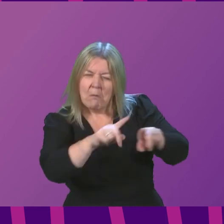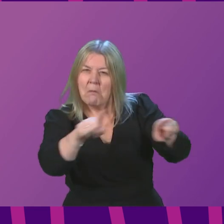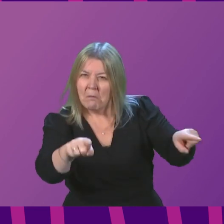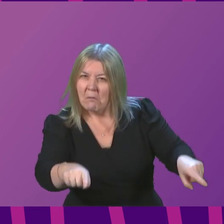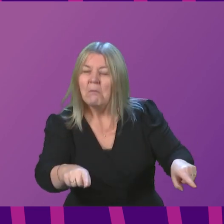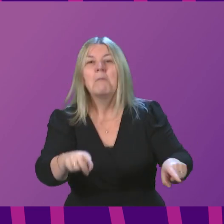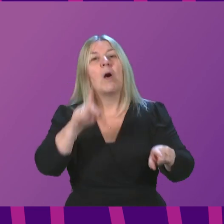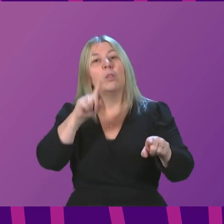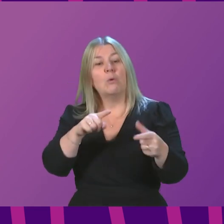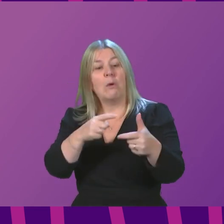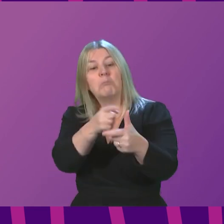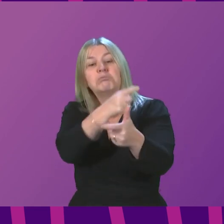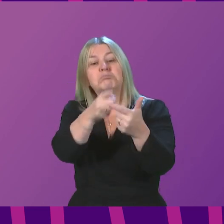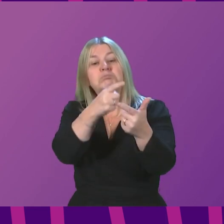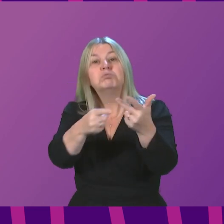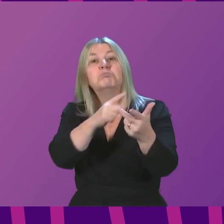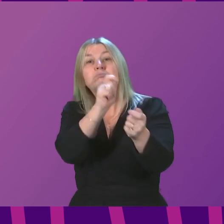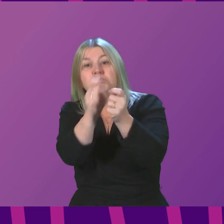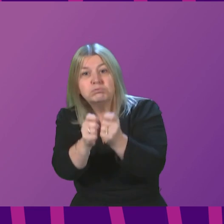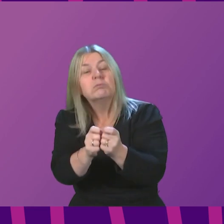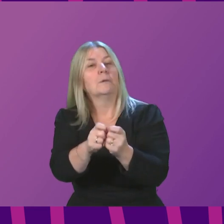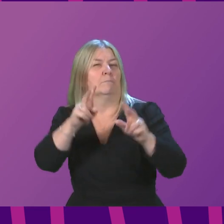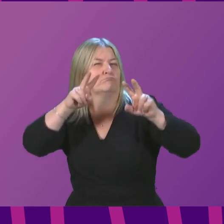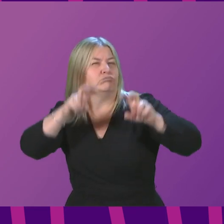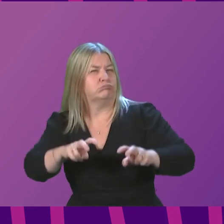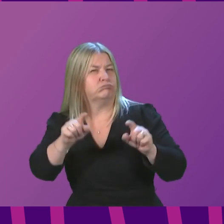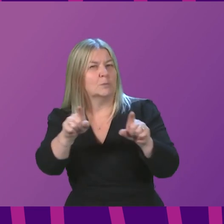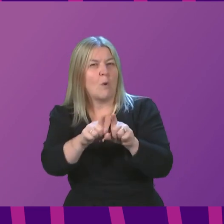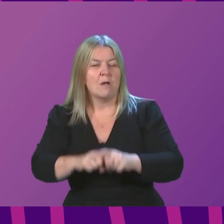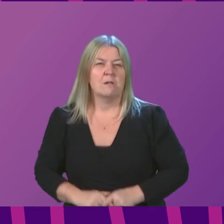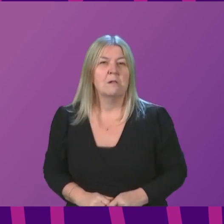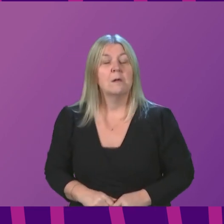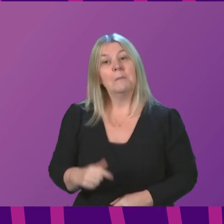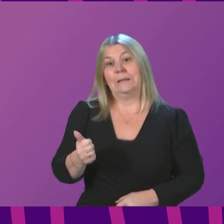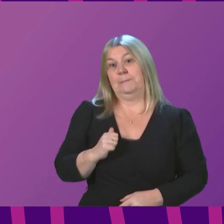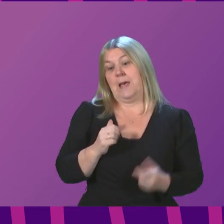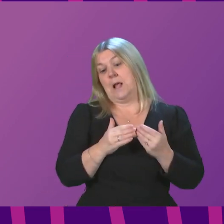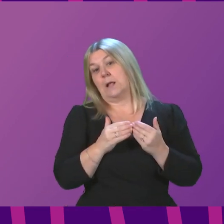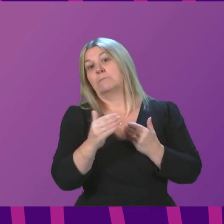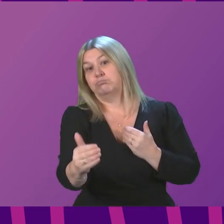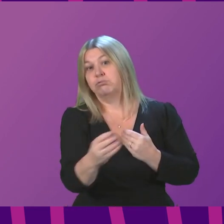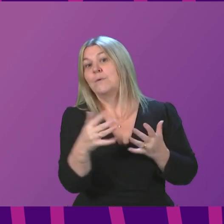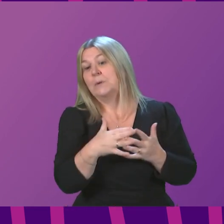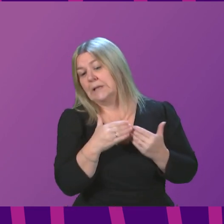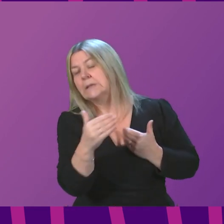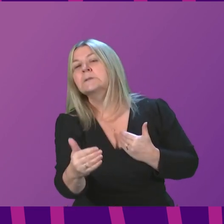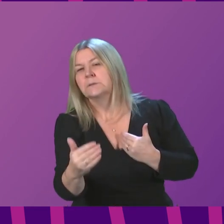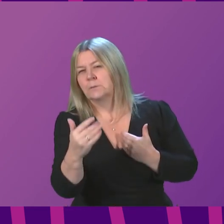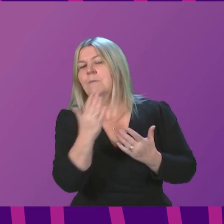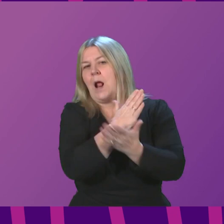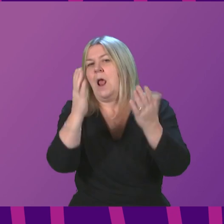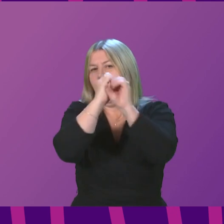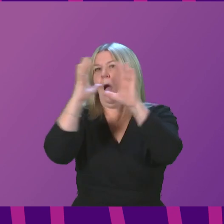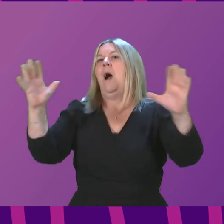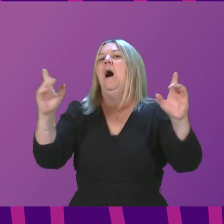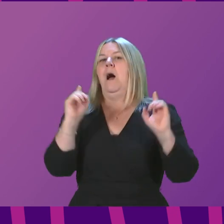variants. All in all, I would expect that within the next couple of weeks, we will have a clearer picture and that this will then help us